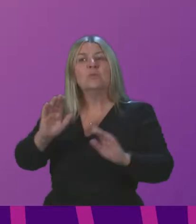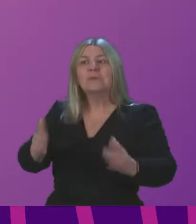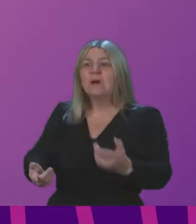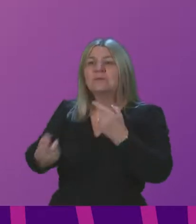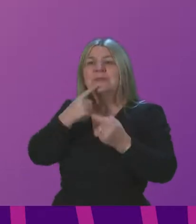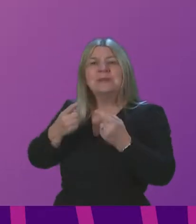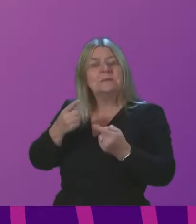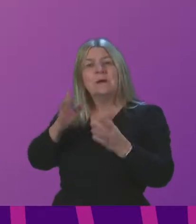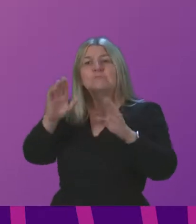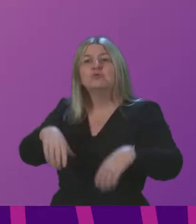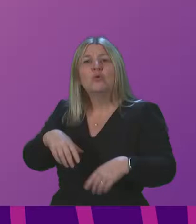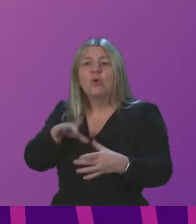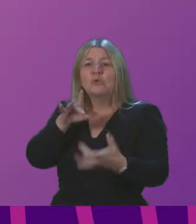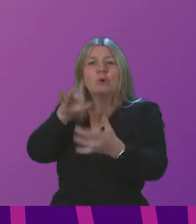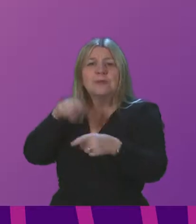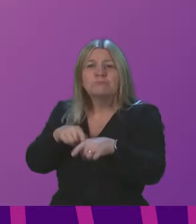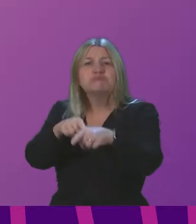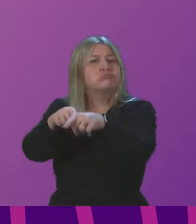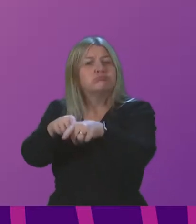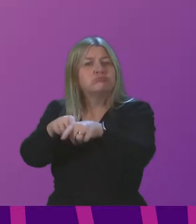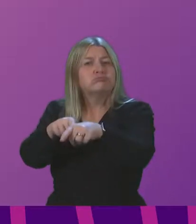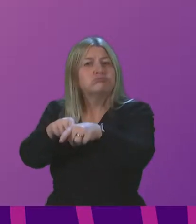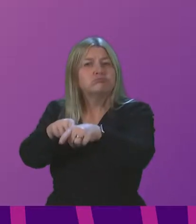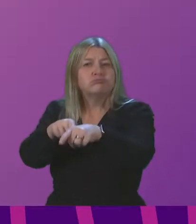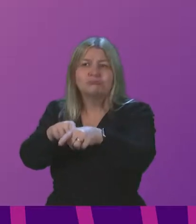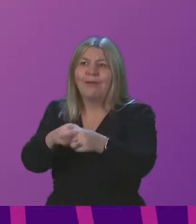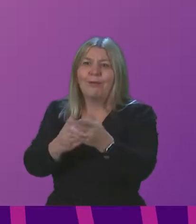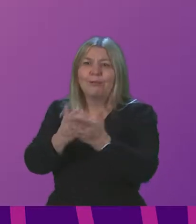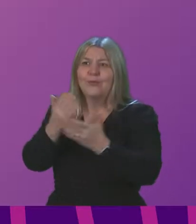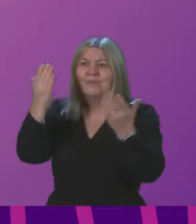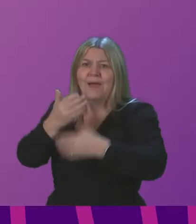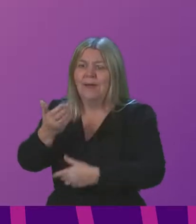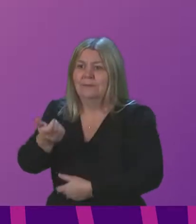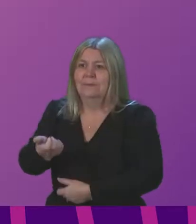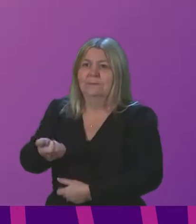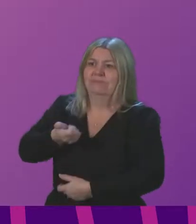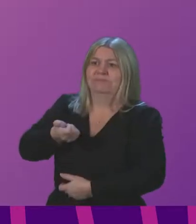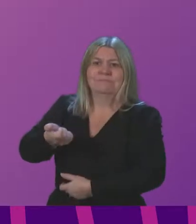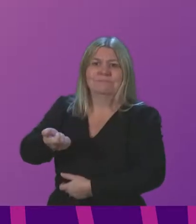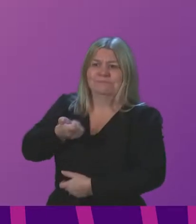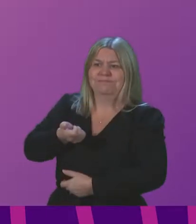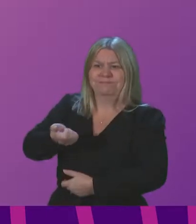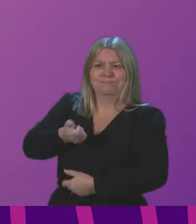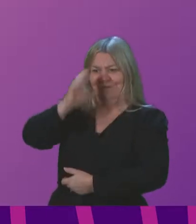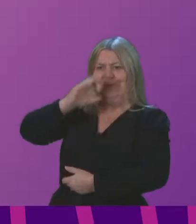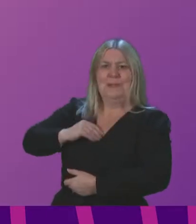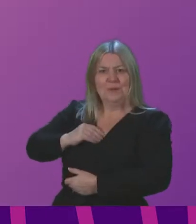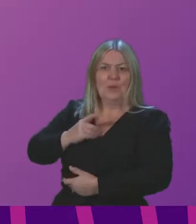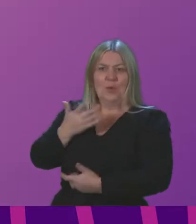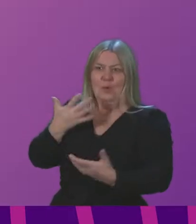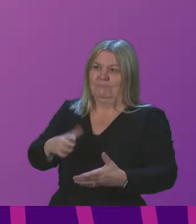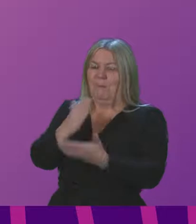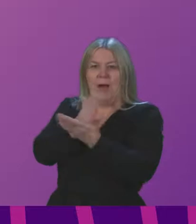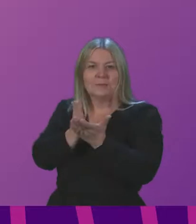contact tracing apps that go pink in the night. Data-driven innovations are also transforming how we do healthcare at large. For example,